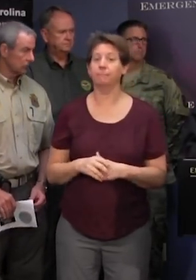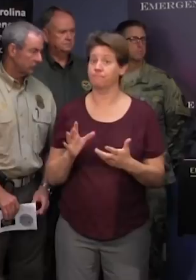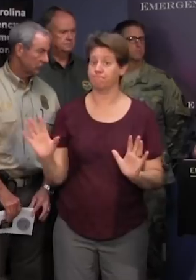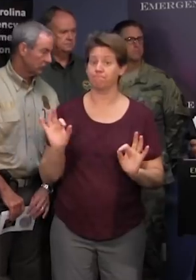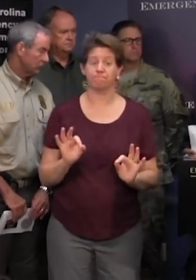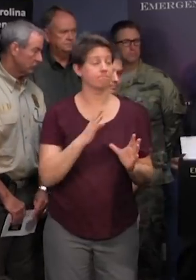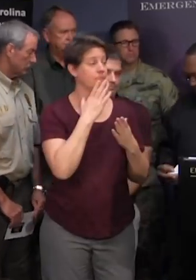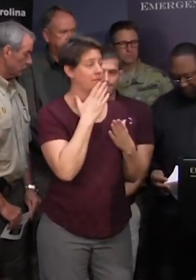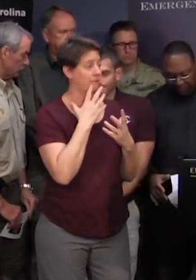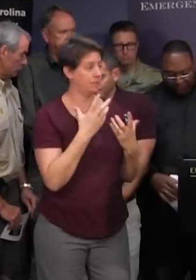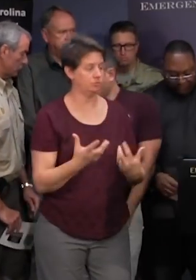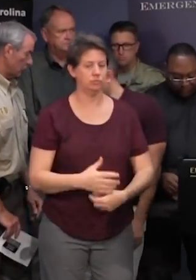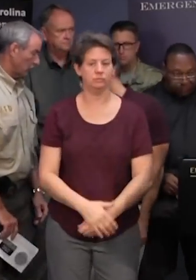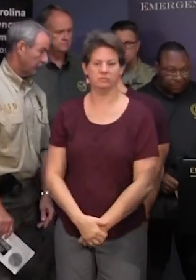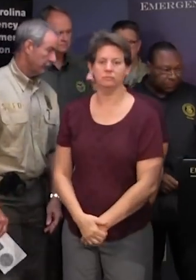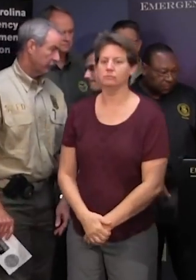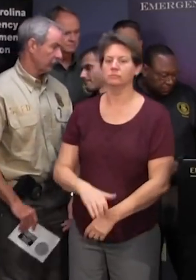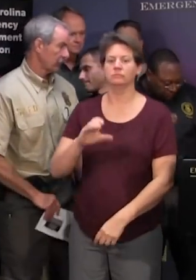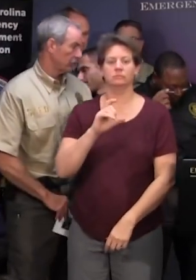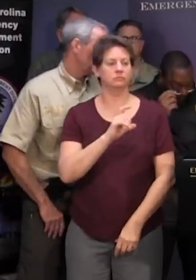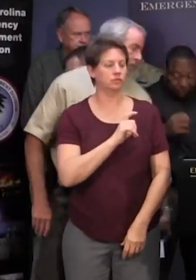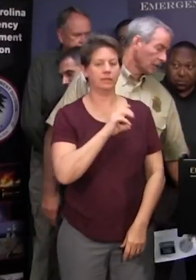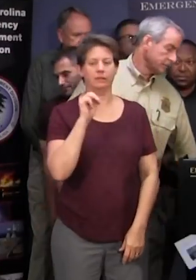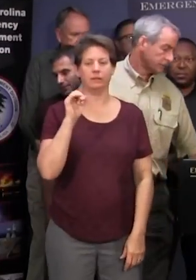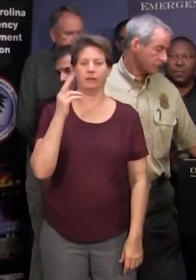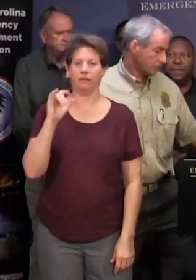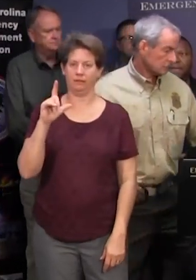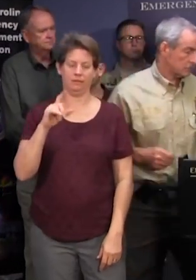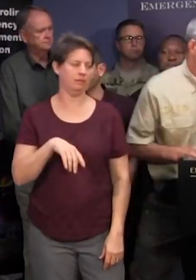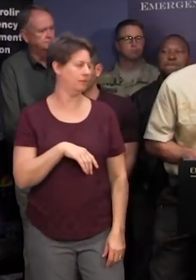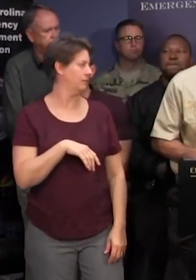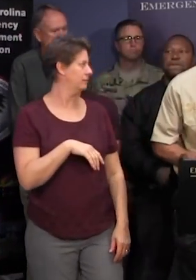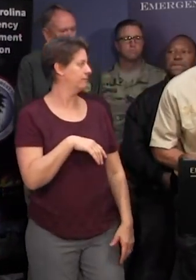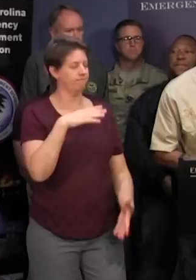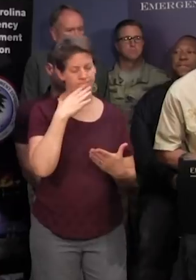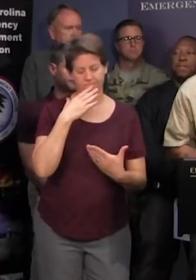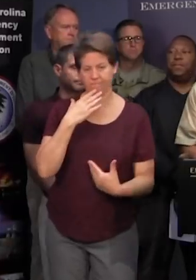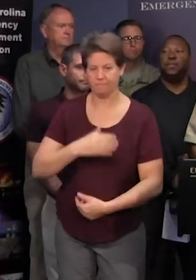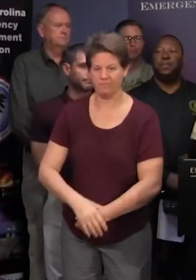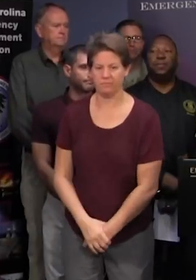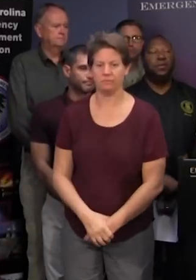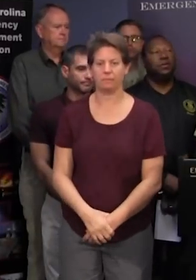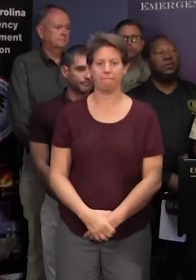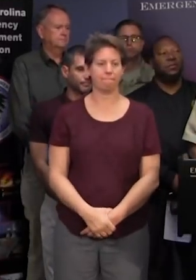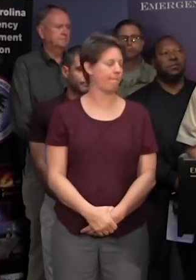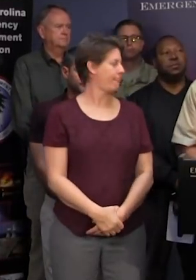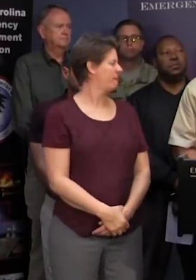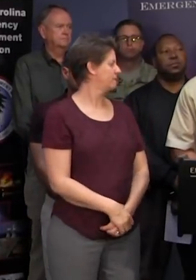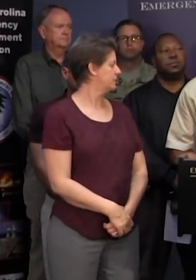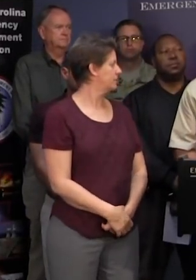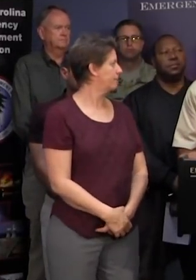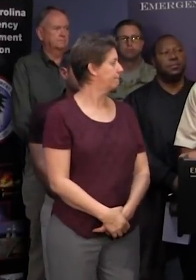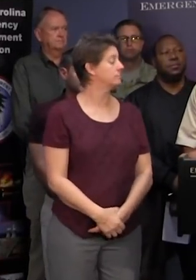thank you very much chief mark hills south carolina law enforcement division thank you governor uh